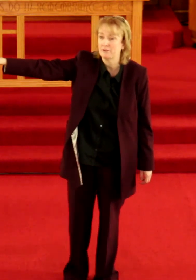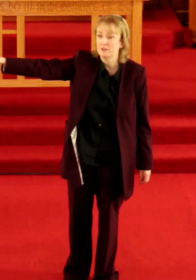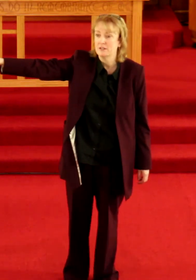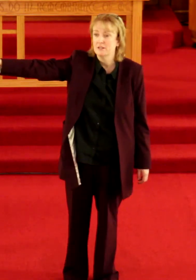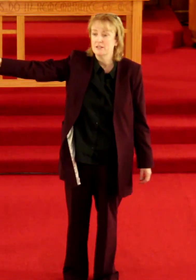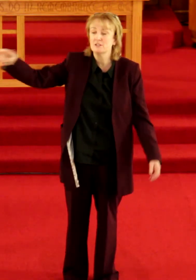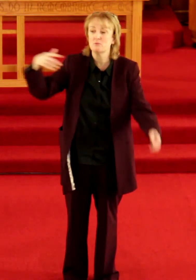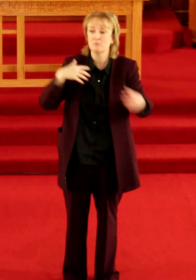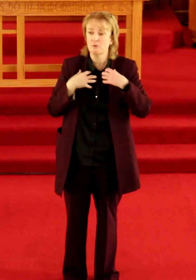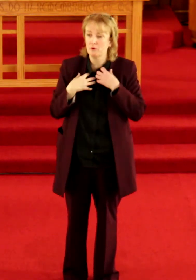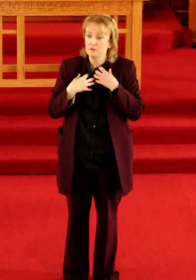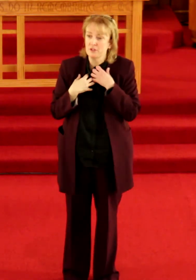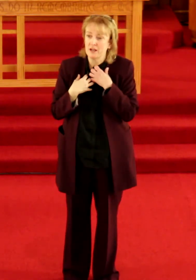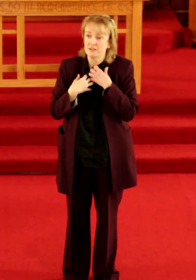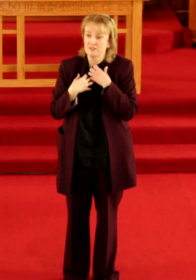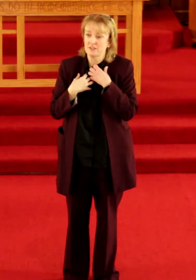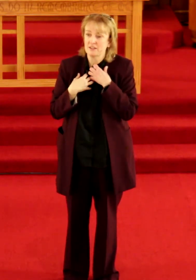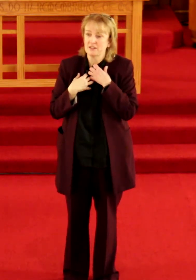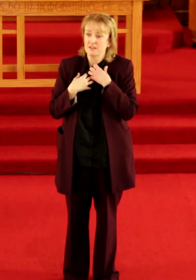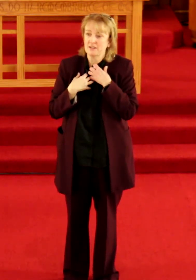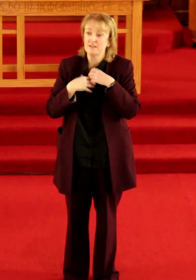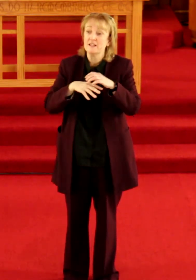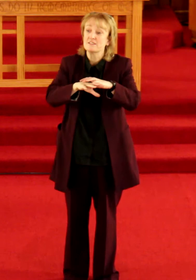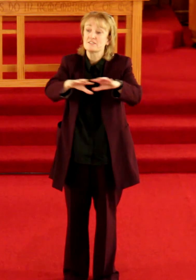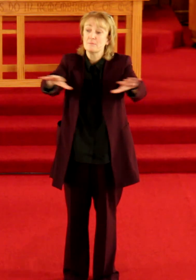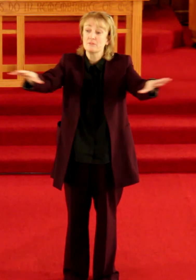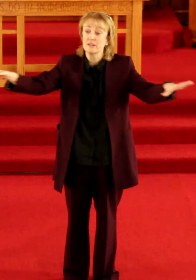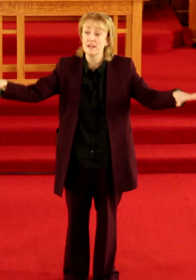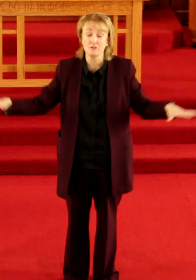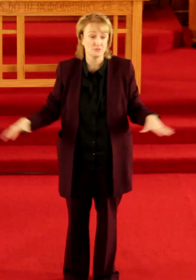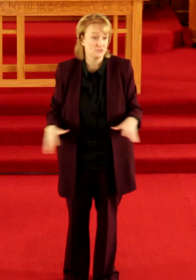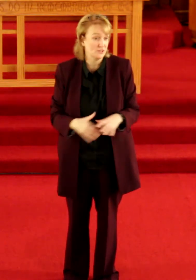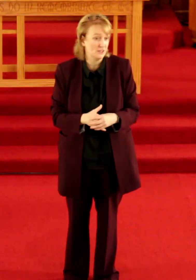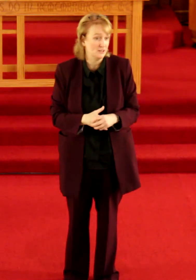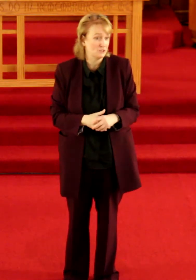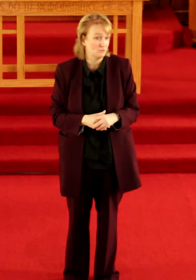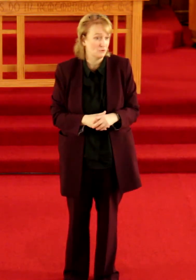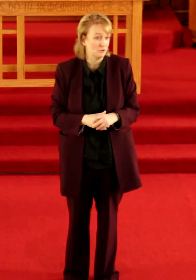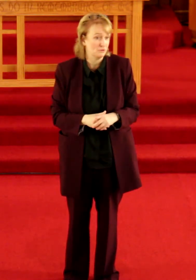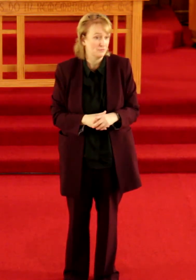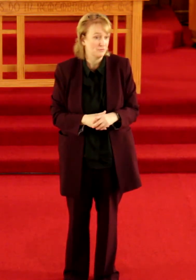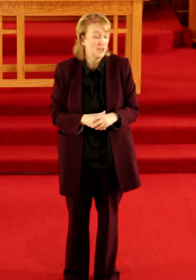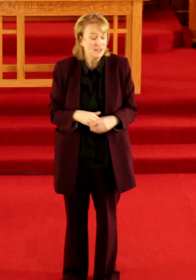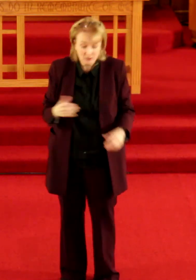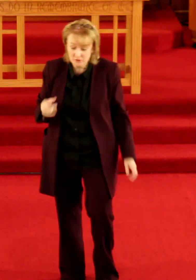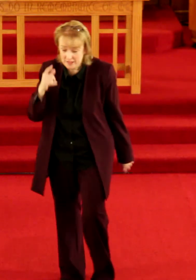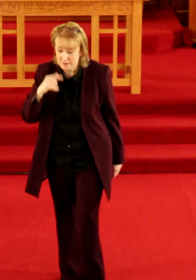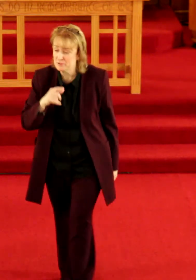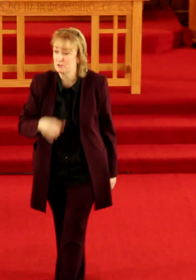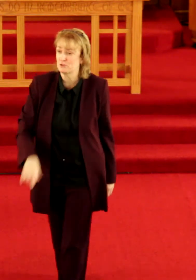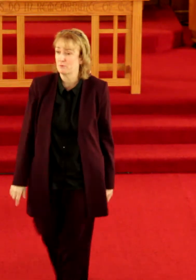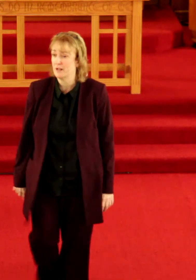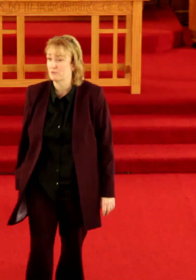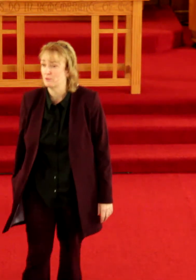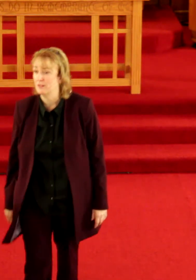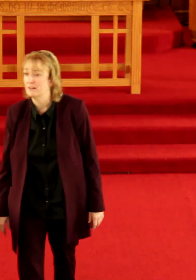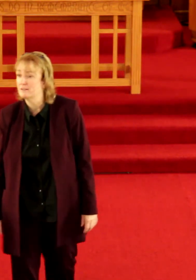is more important to us than something else in this world you know that happens in supernatural a lot